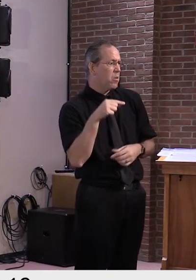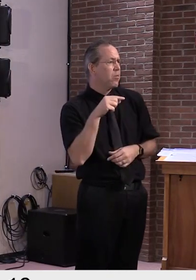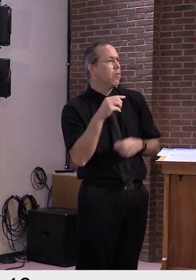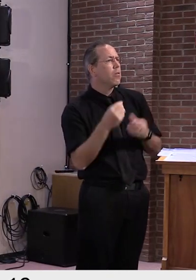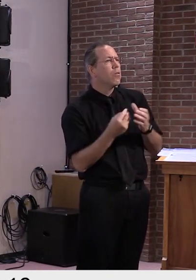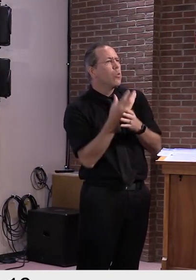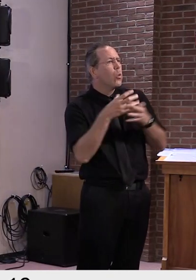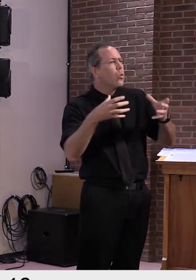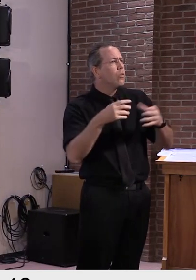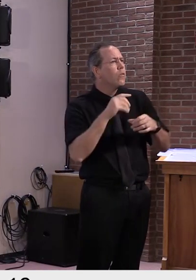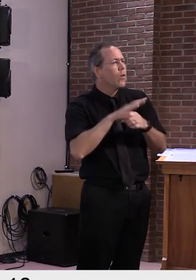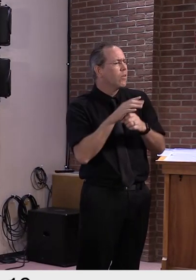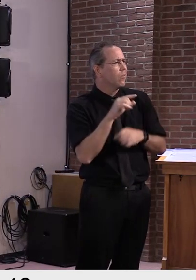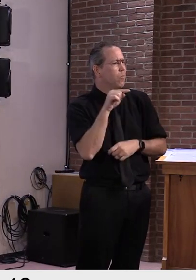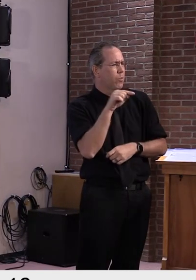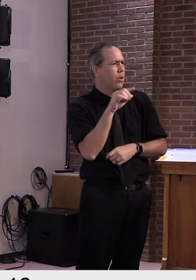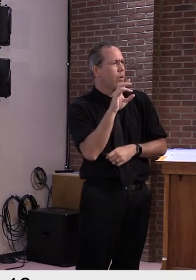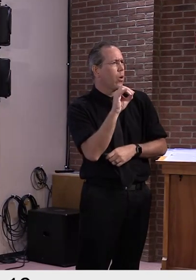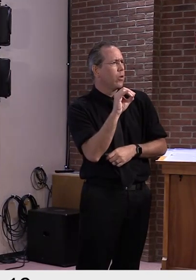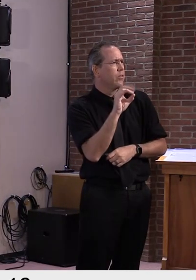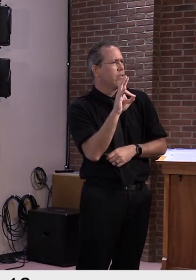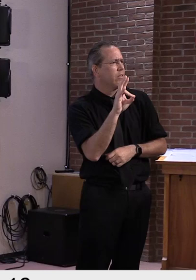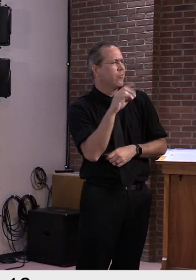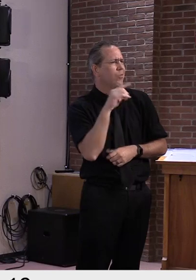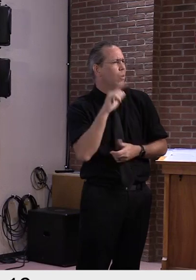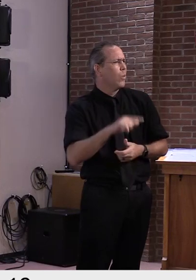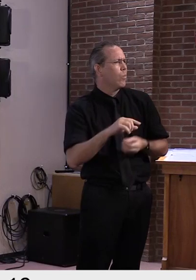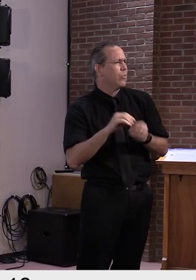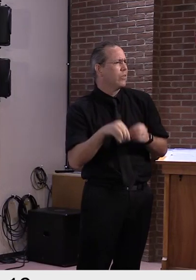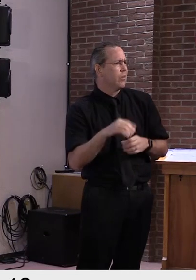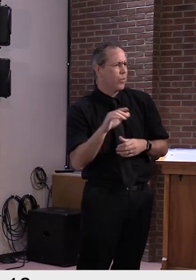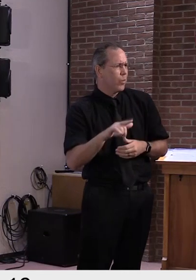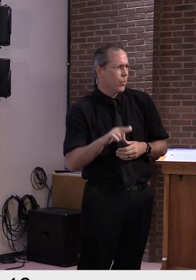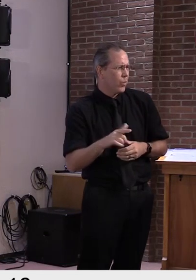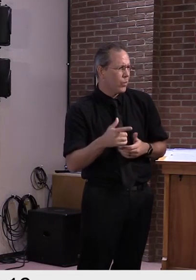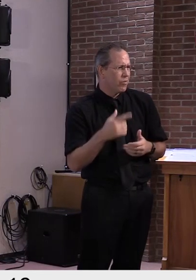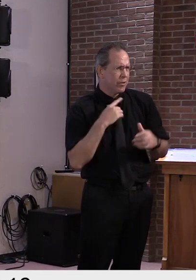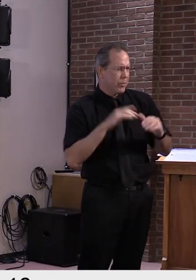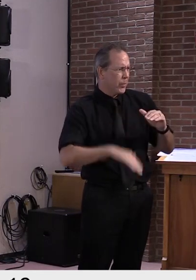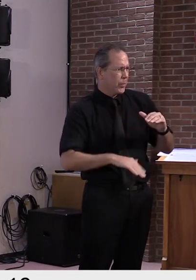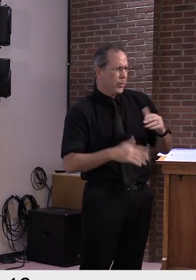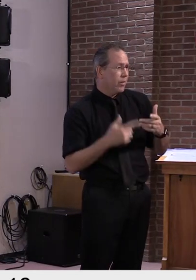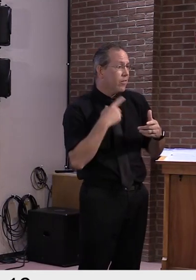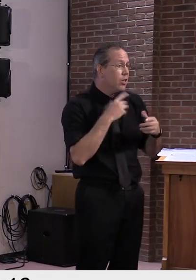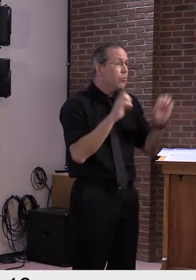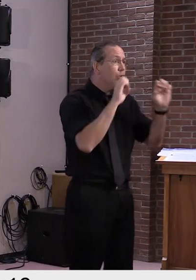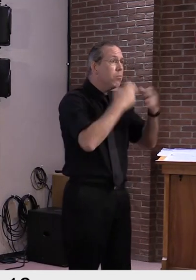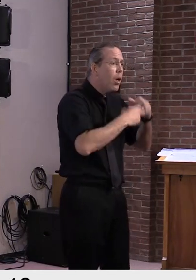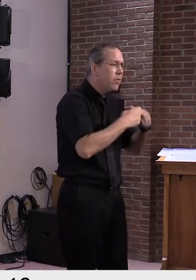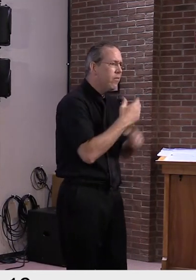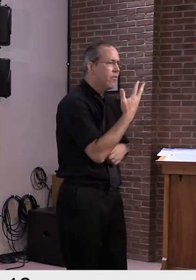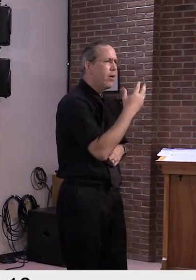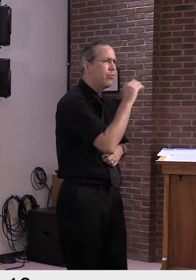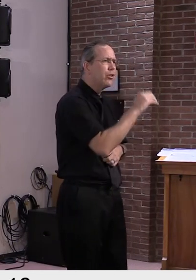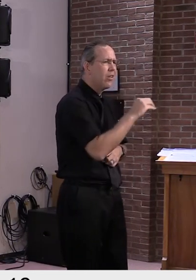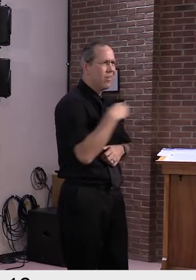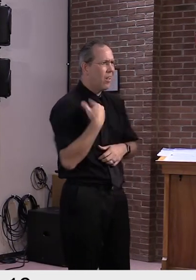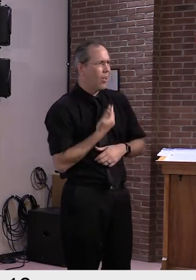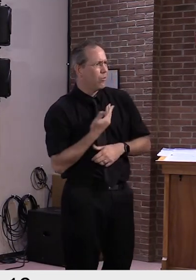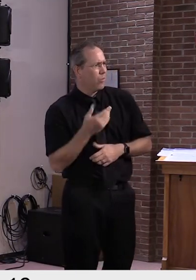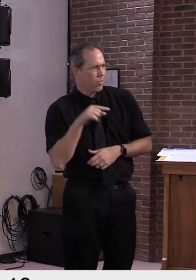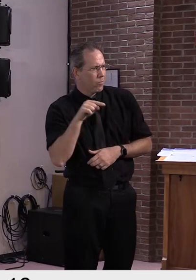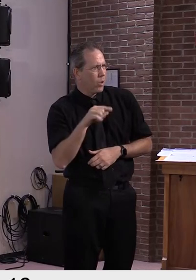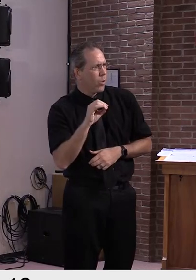below and well below in fact our 5% guardrail on that metric. And then last and finally, we see that ICU availability